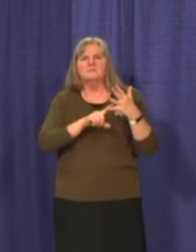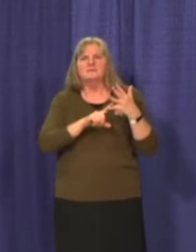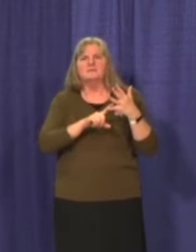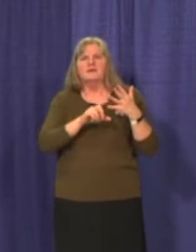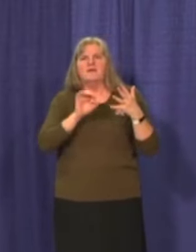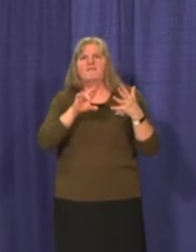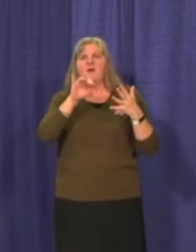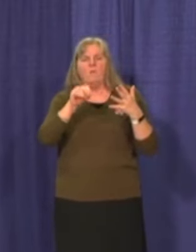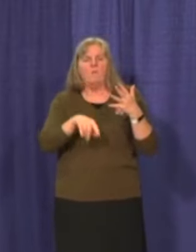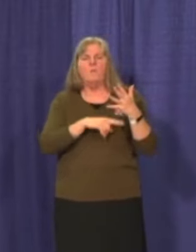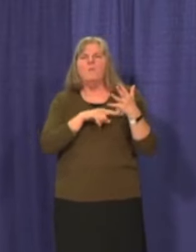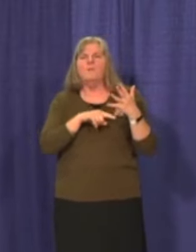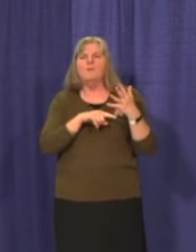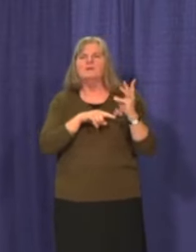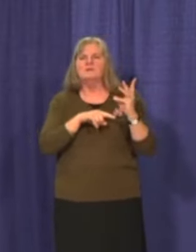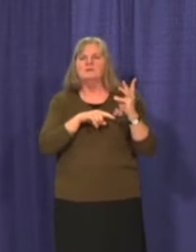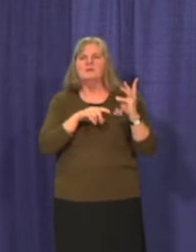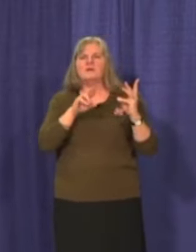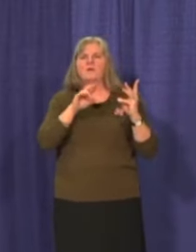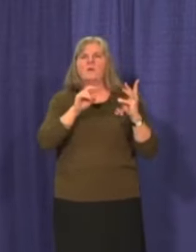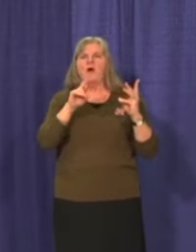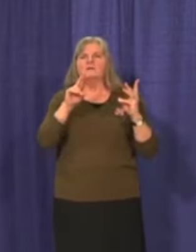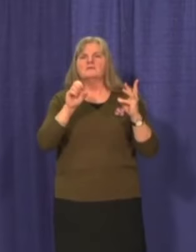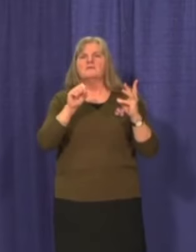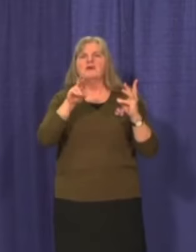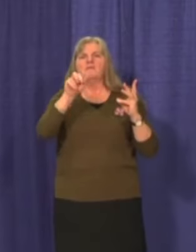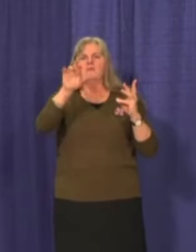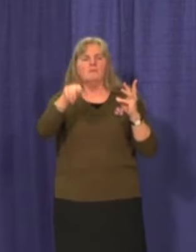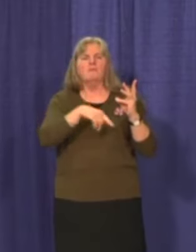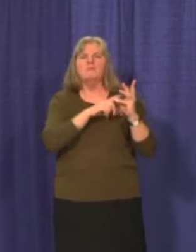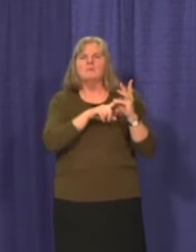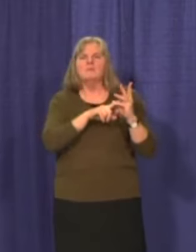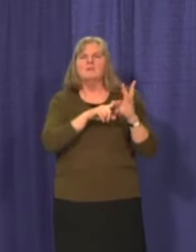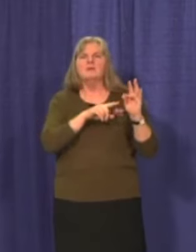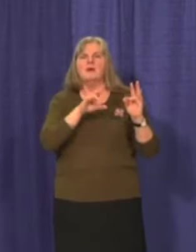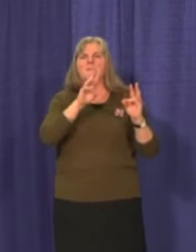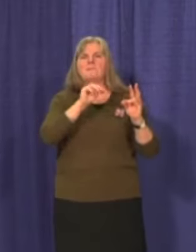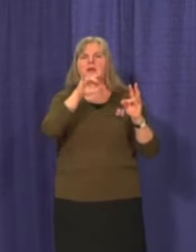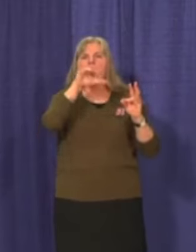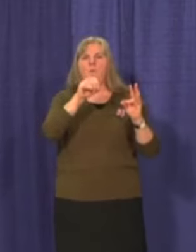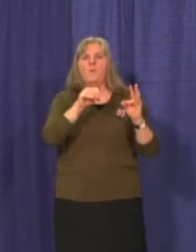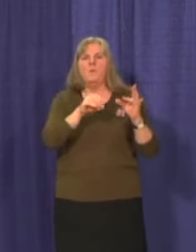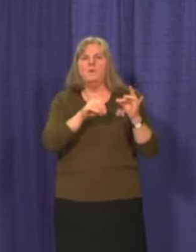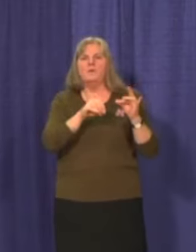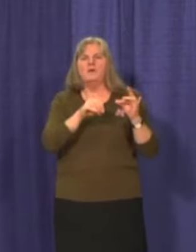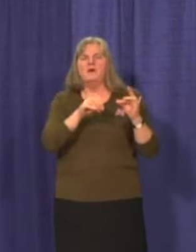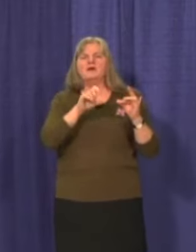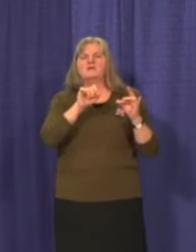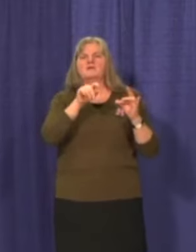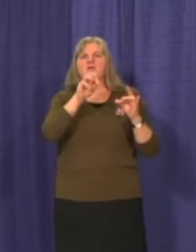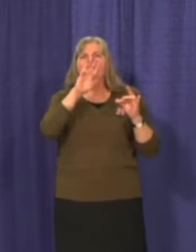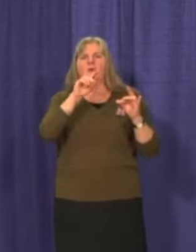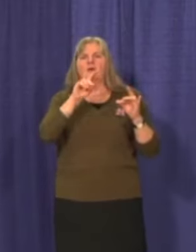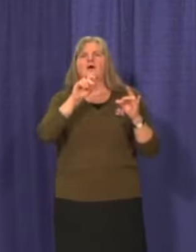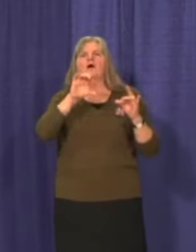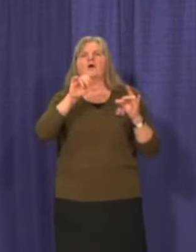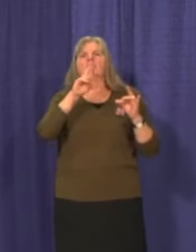Farrow, Ross River, Mayo and Stewart Crossing.